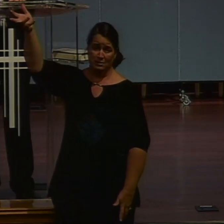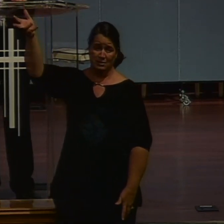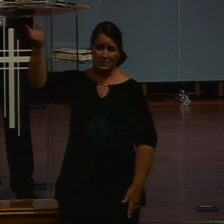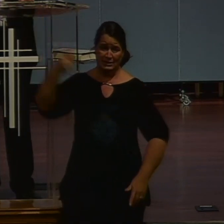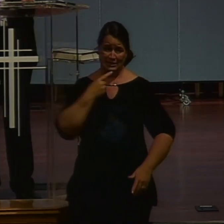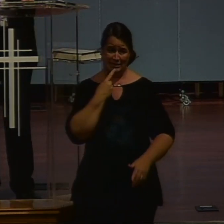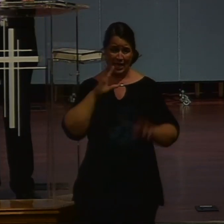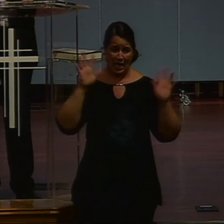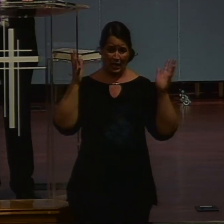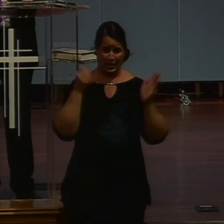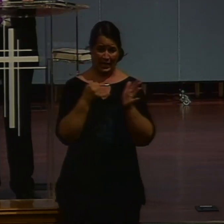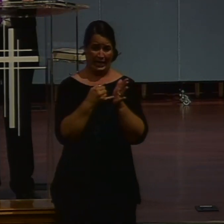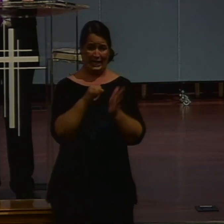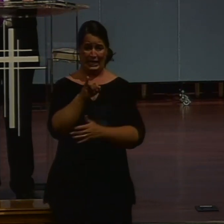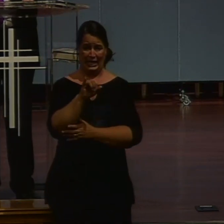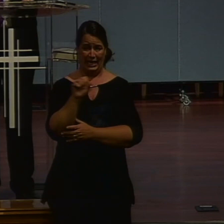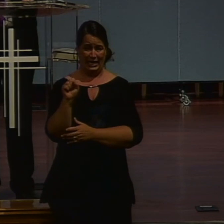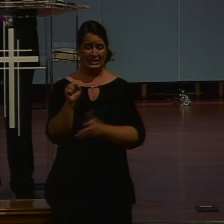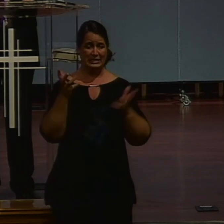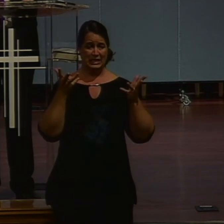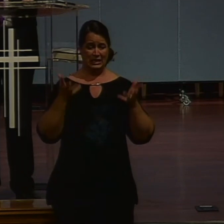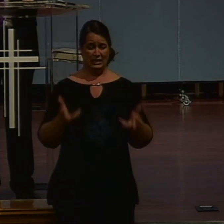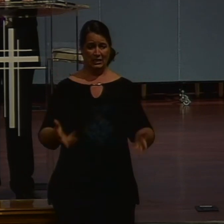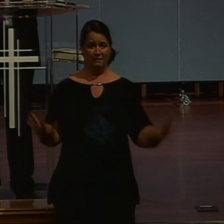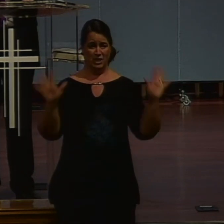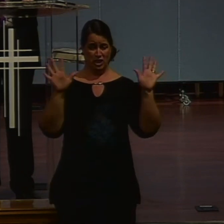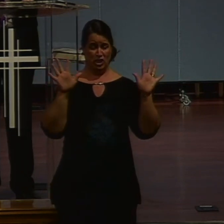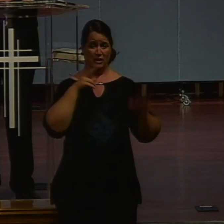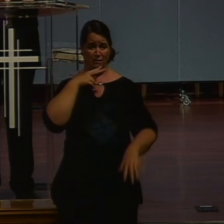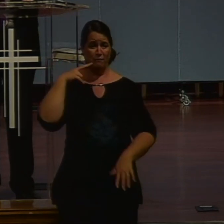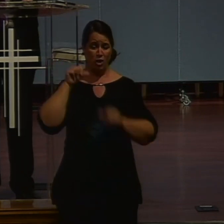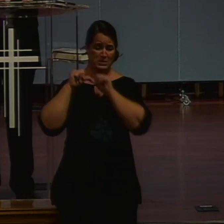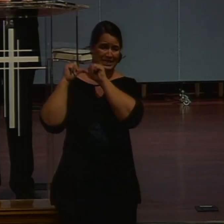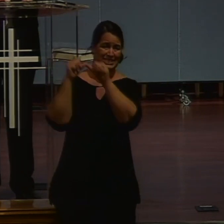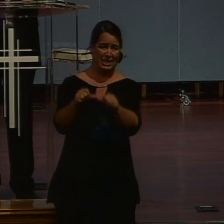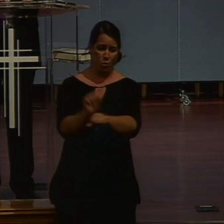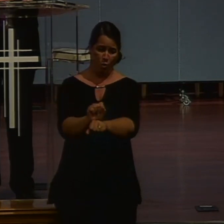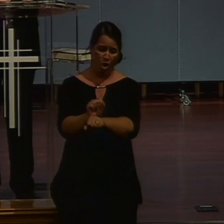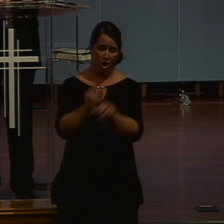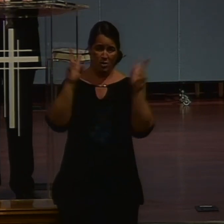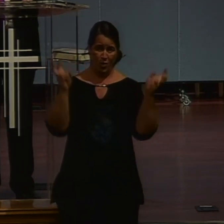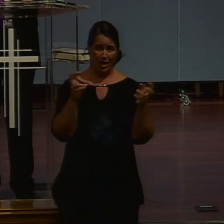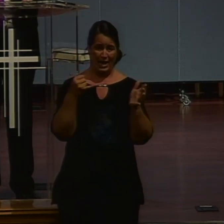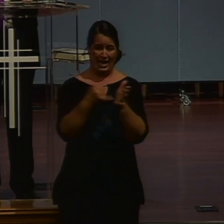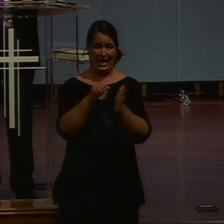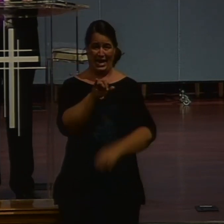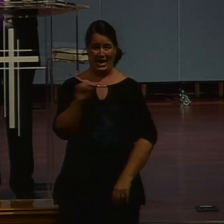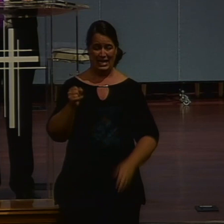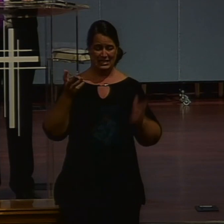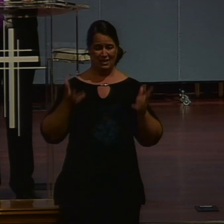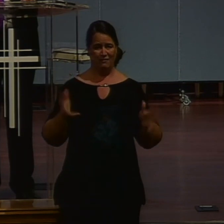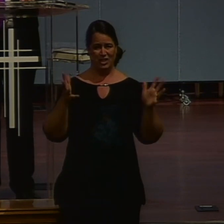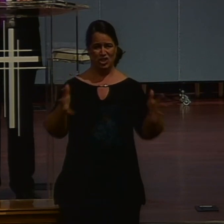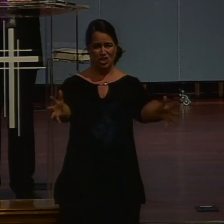Totalistai. It is a. Verb. That indicates. A perfect. And continuing work. It. Is. Finish. Dear ones.